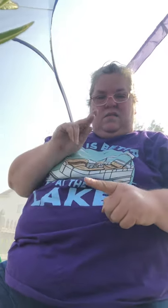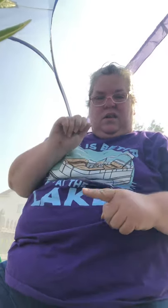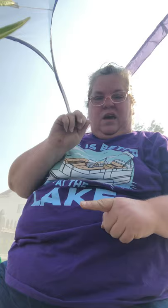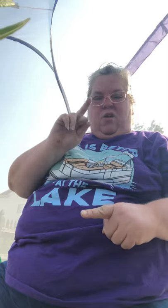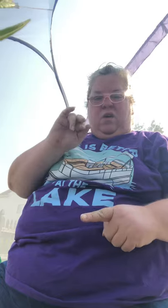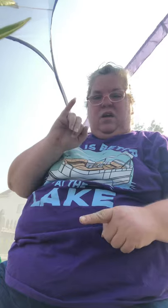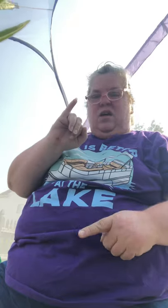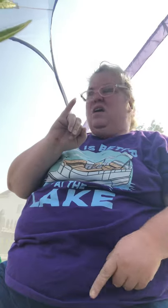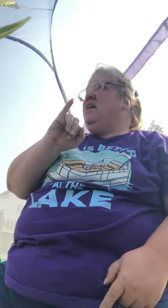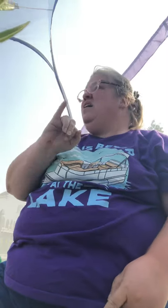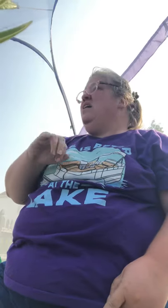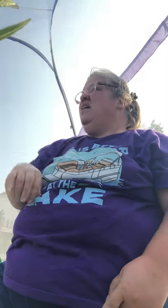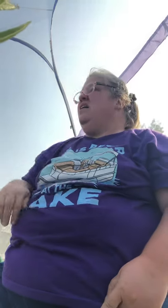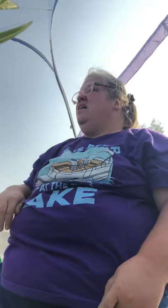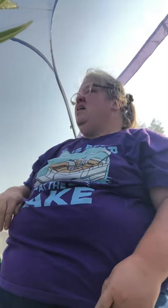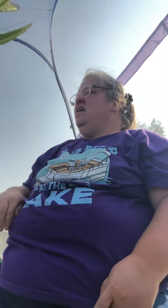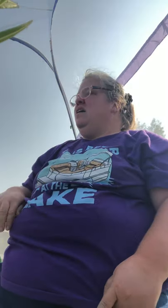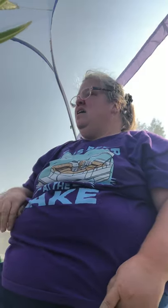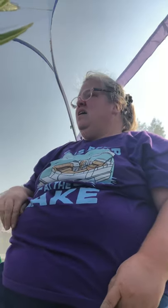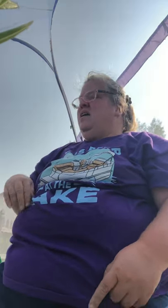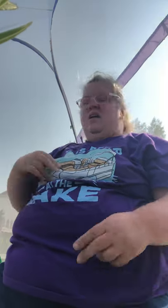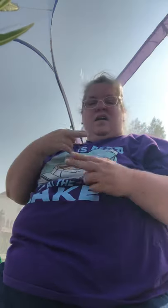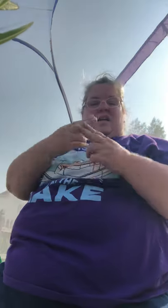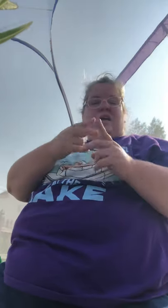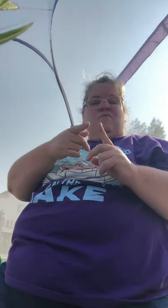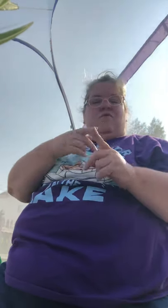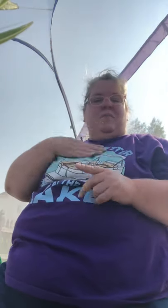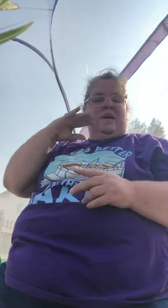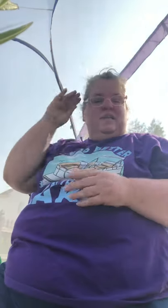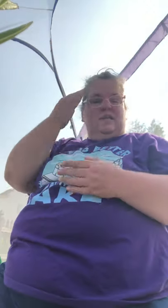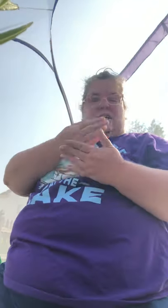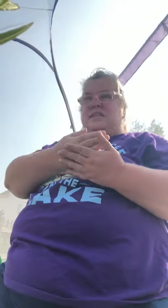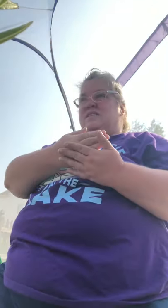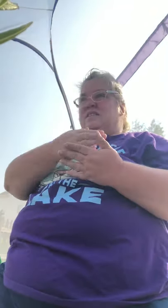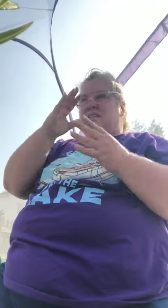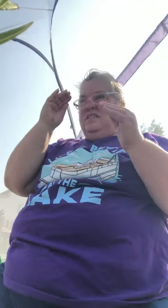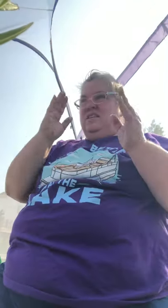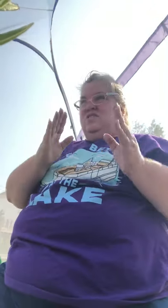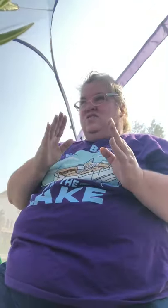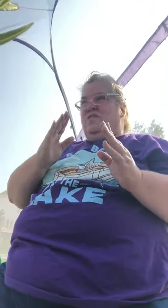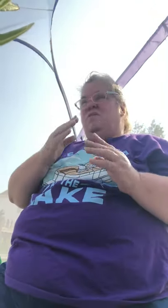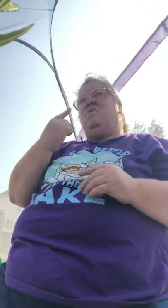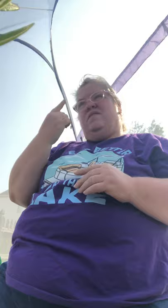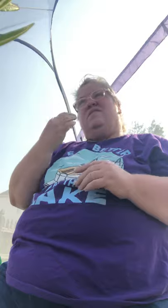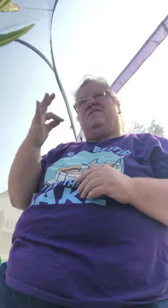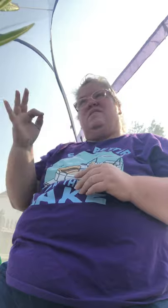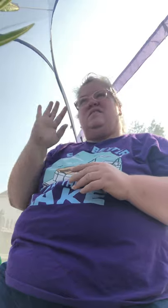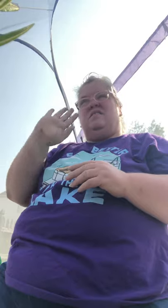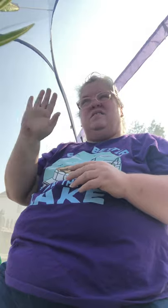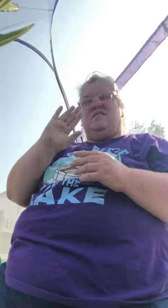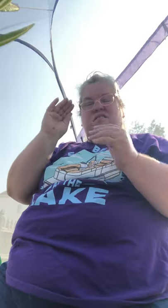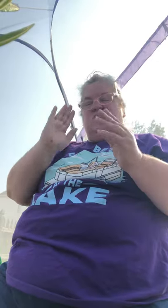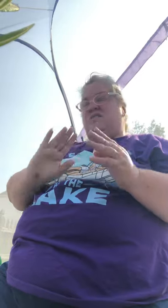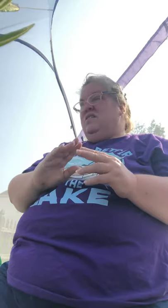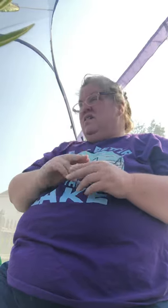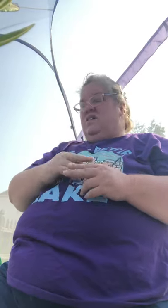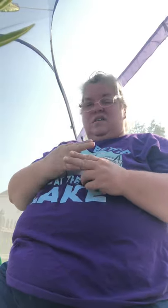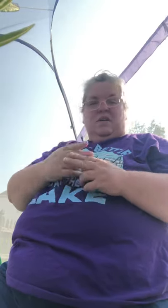Carrie name from my son's teacher one of his his teachers name